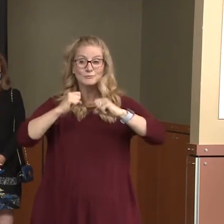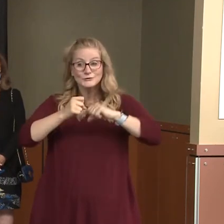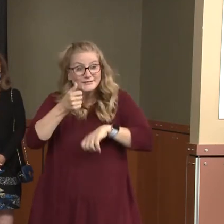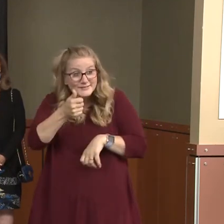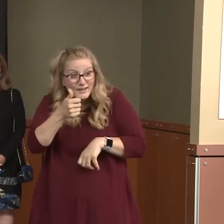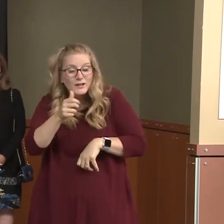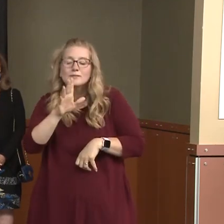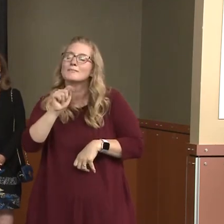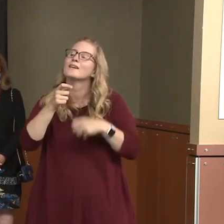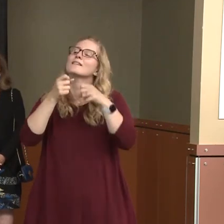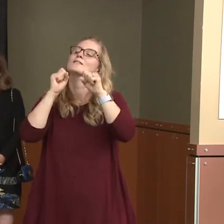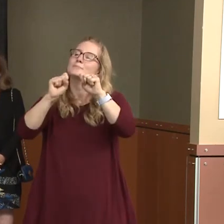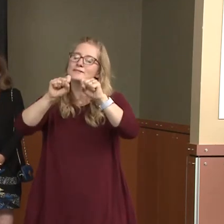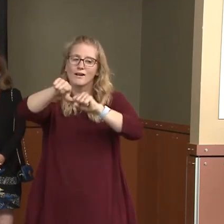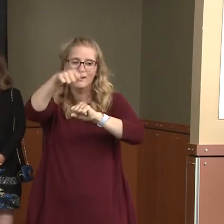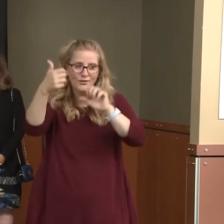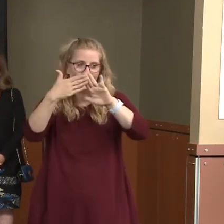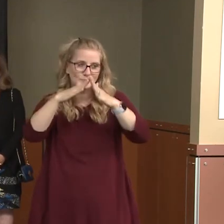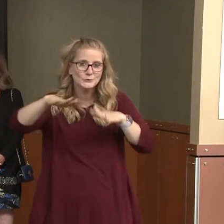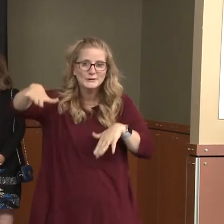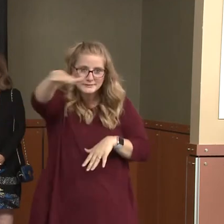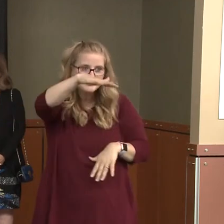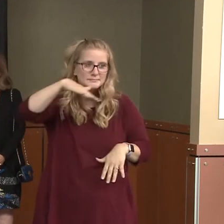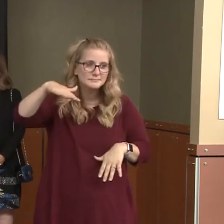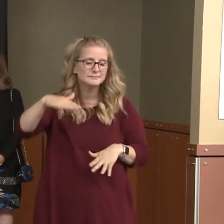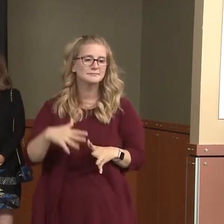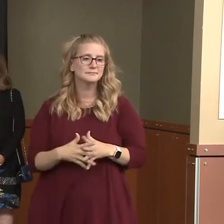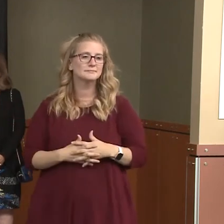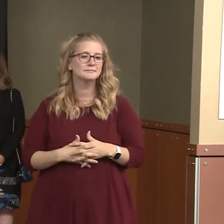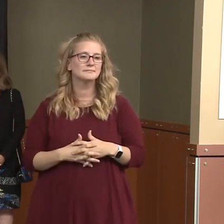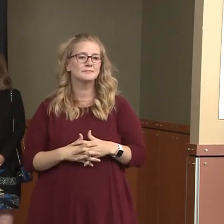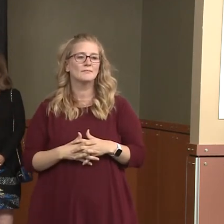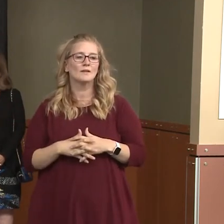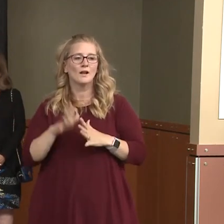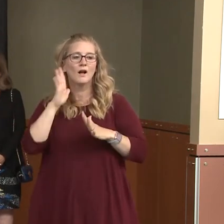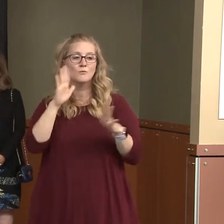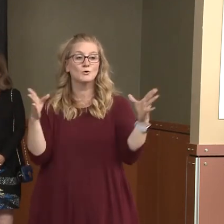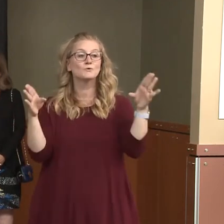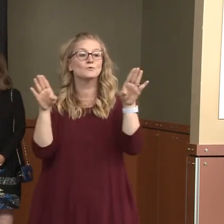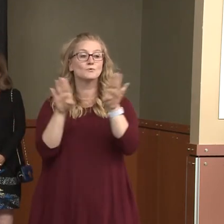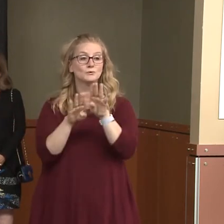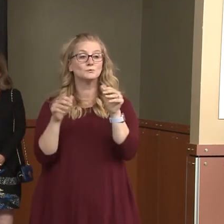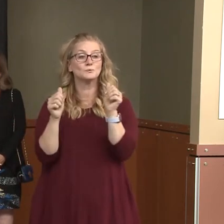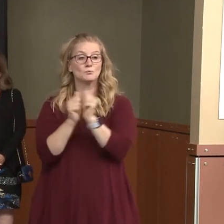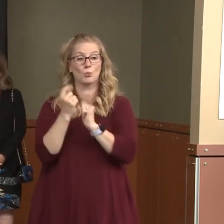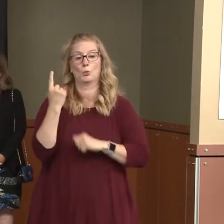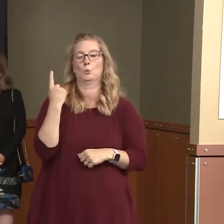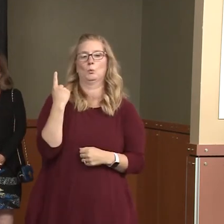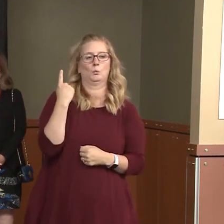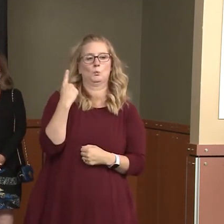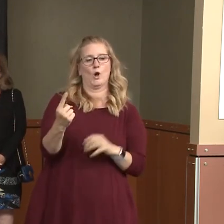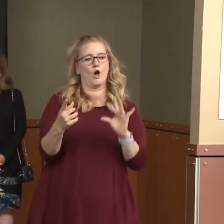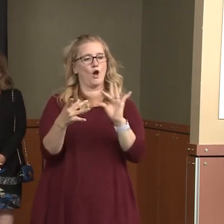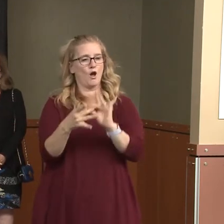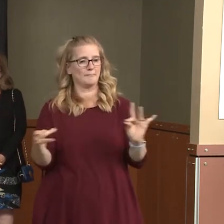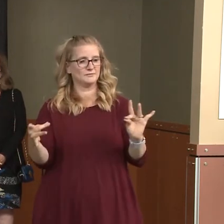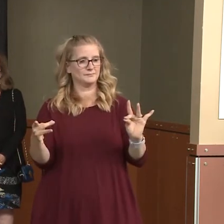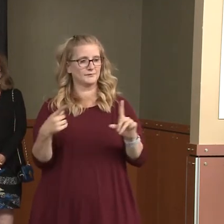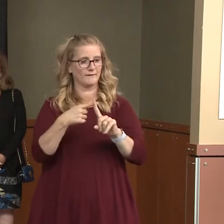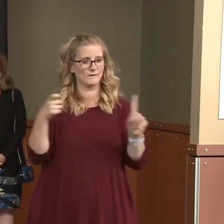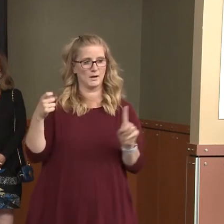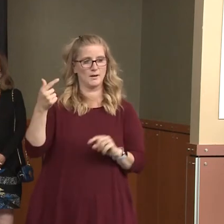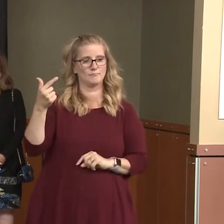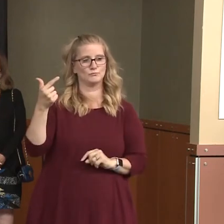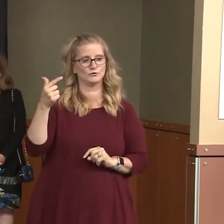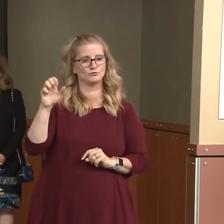And with that, I'll just close with comments of one of what I believe is our most respected leaders in the community. And that's General Mattis, that he said in his